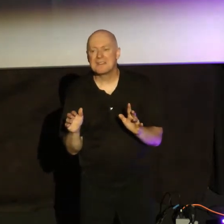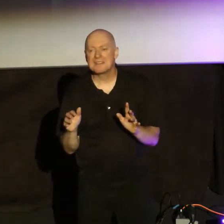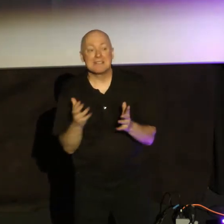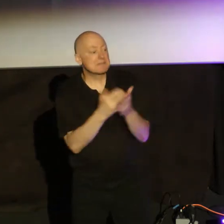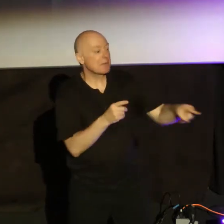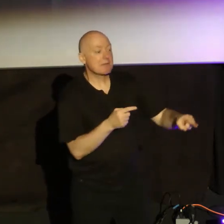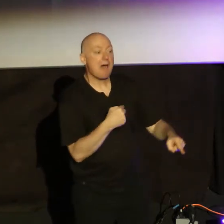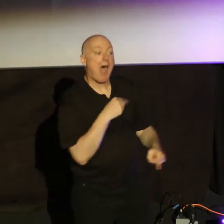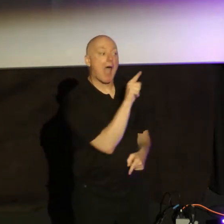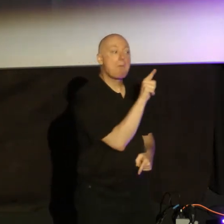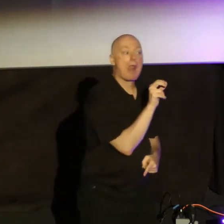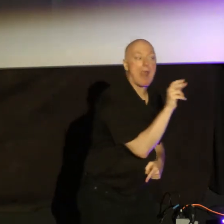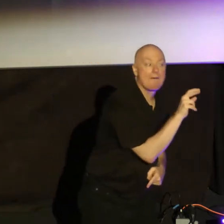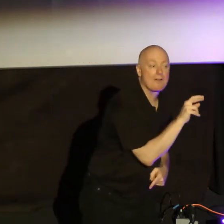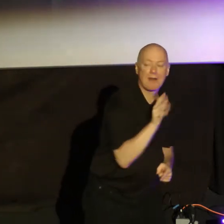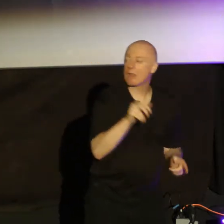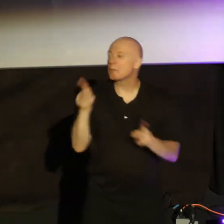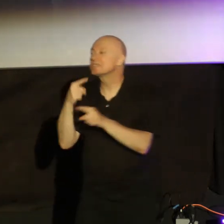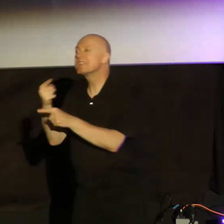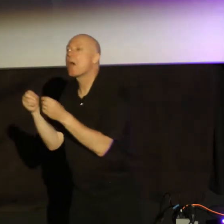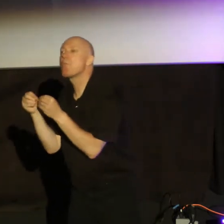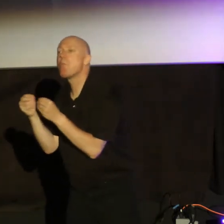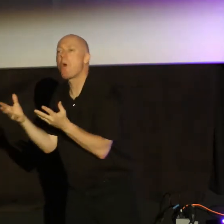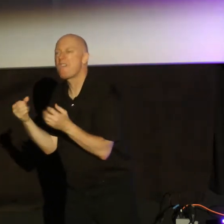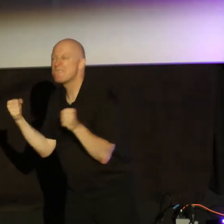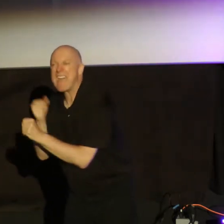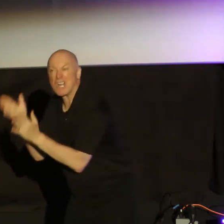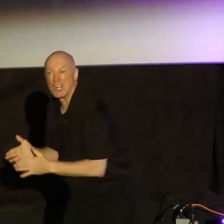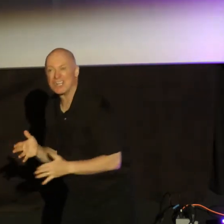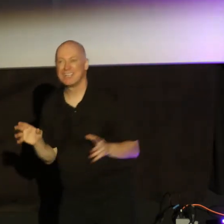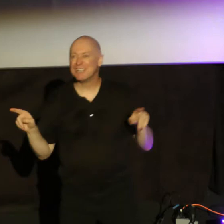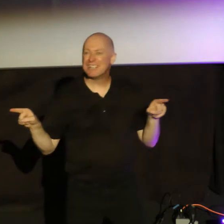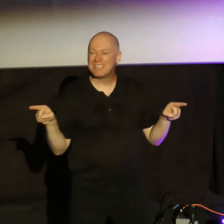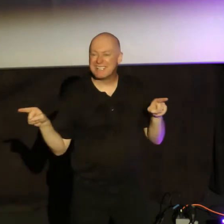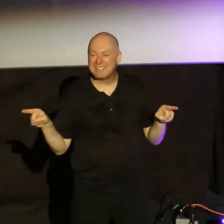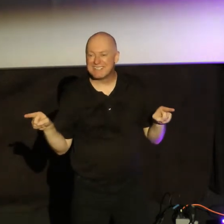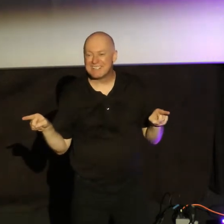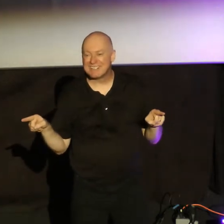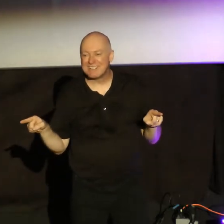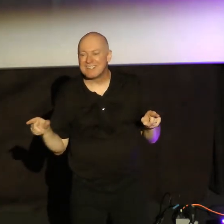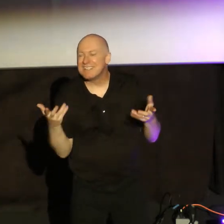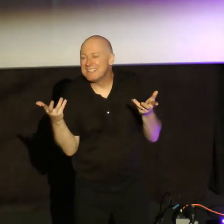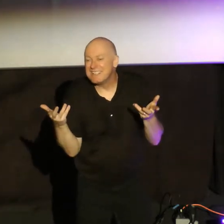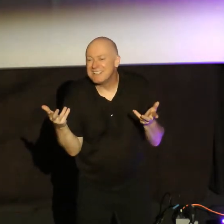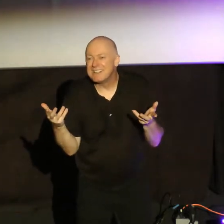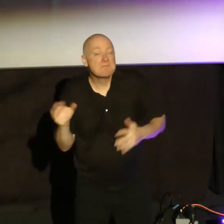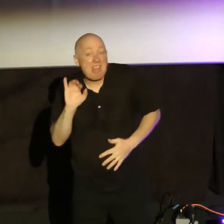And someone would say, I'm more of a fighter. Right? More of a fighter. Say, well, this is kind of just who I am, Kyle.